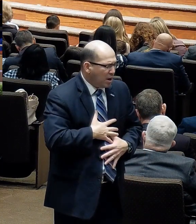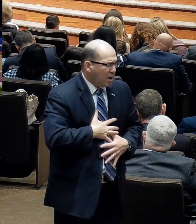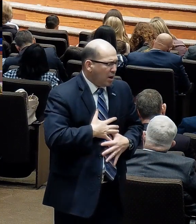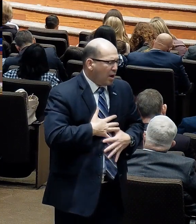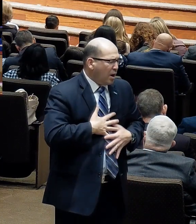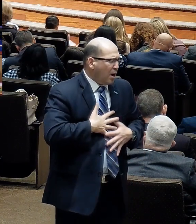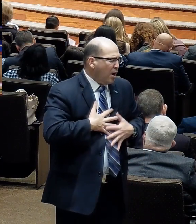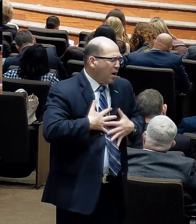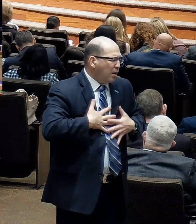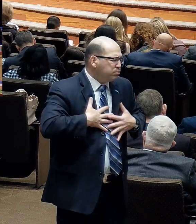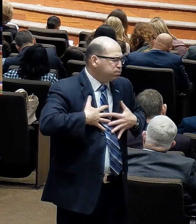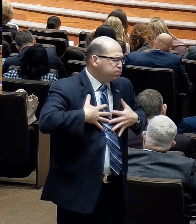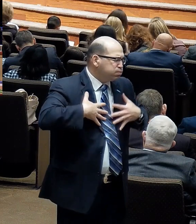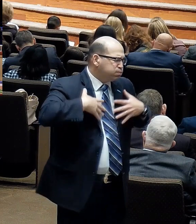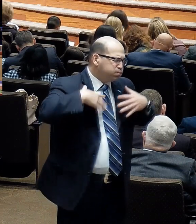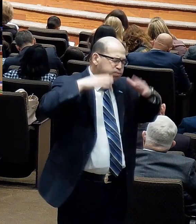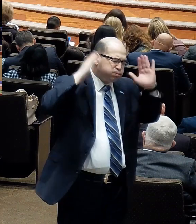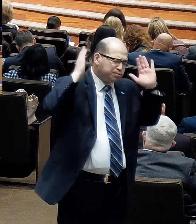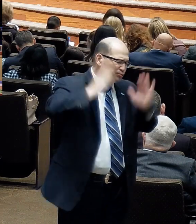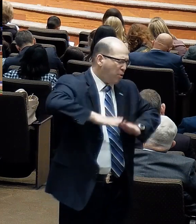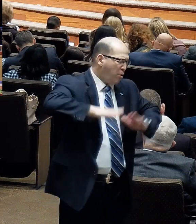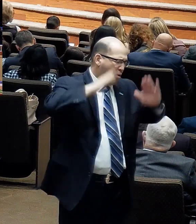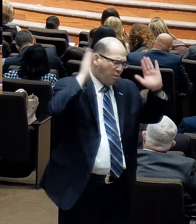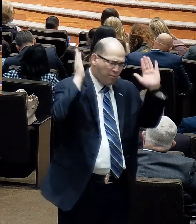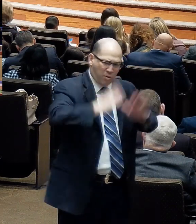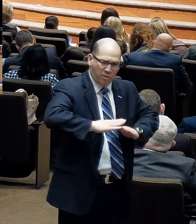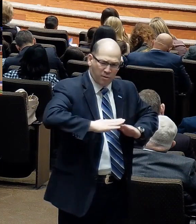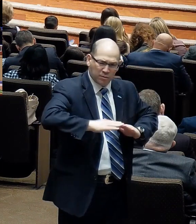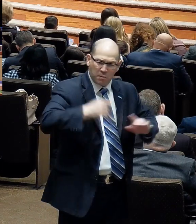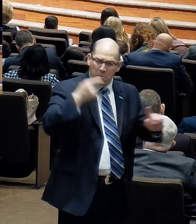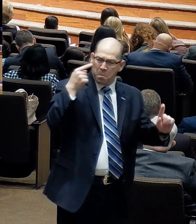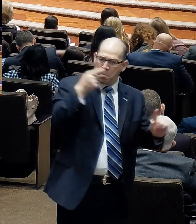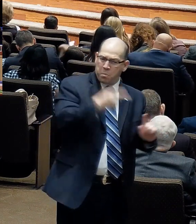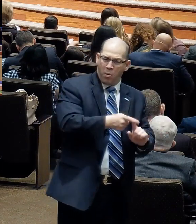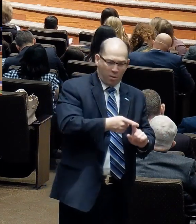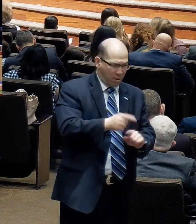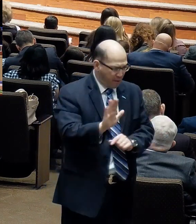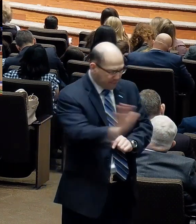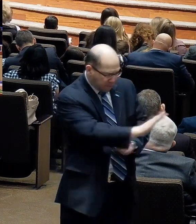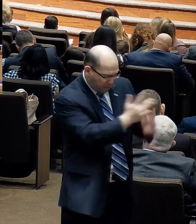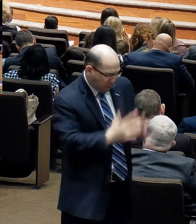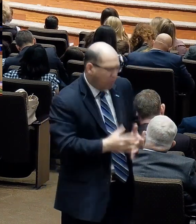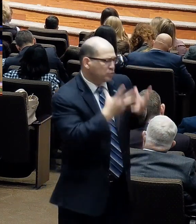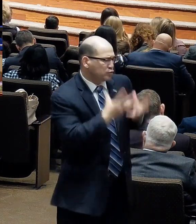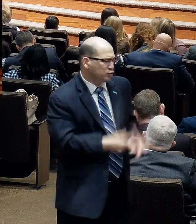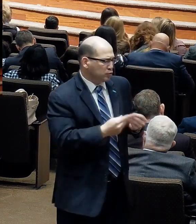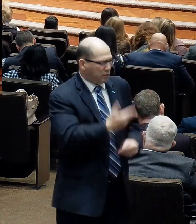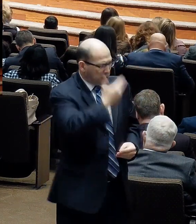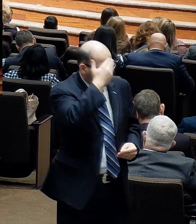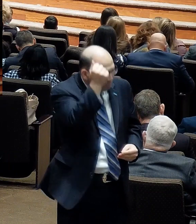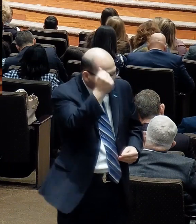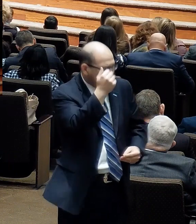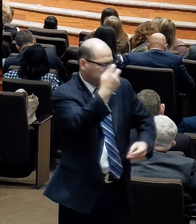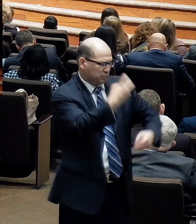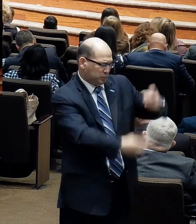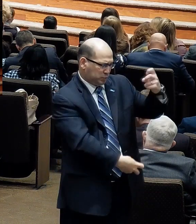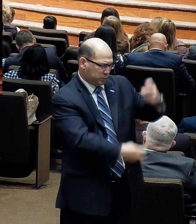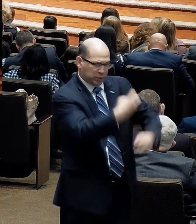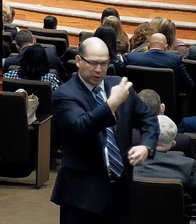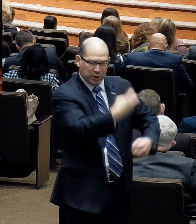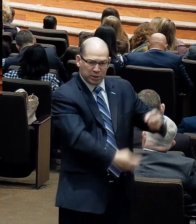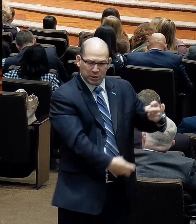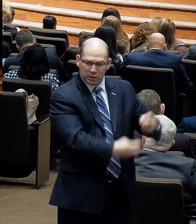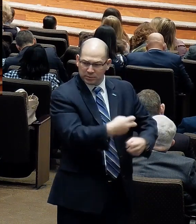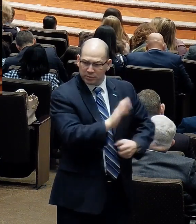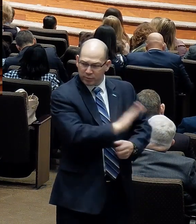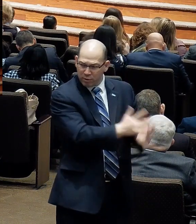troubled. What do we see? We see people's hearts softened around them to comfort them in their times of trial. We see them, their hearts softened, they're